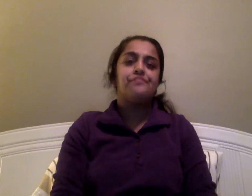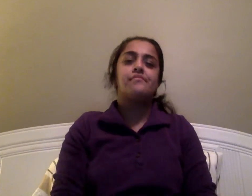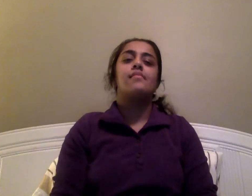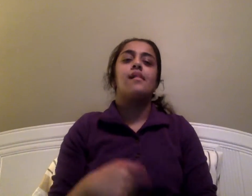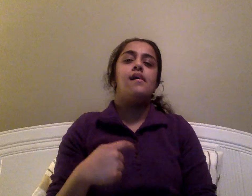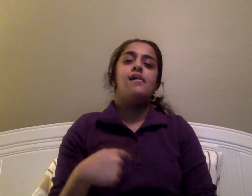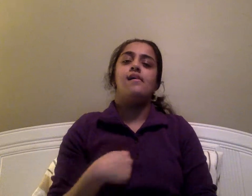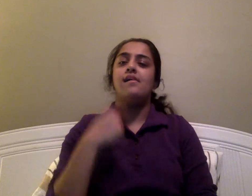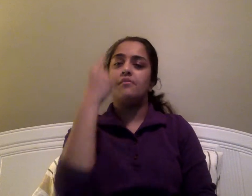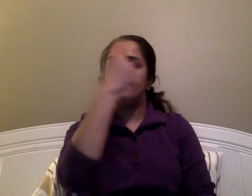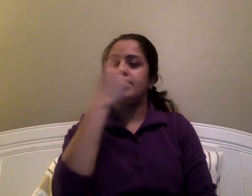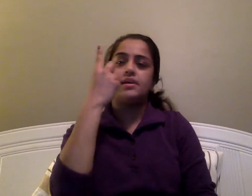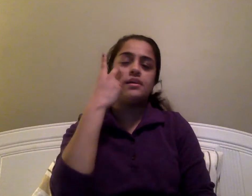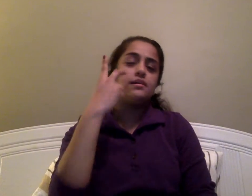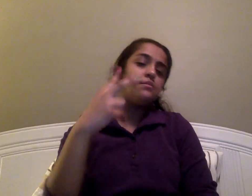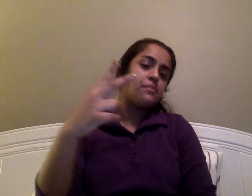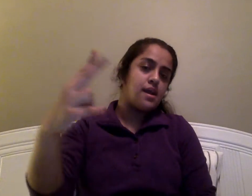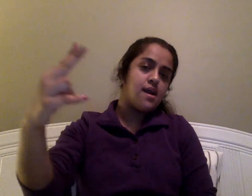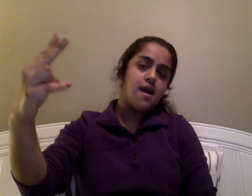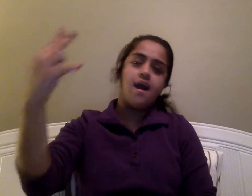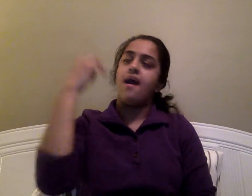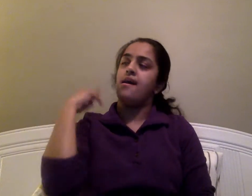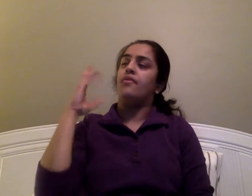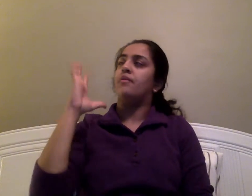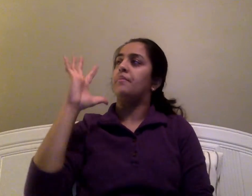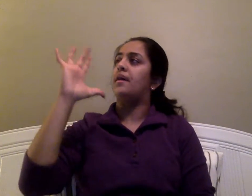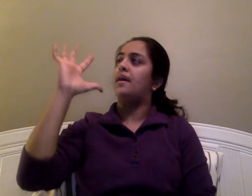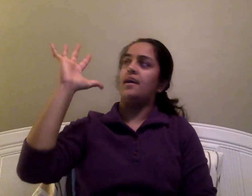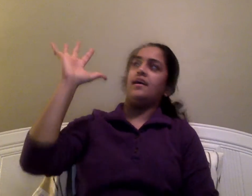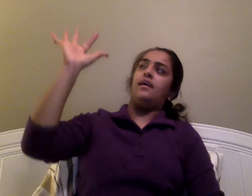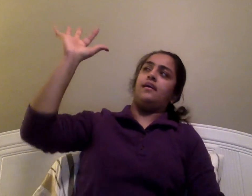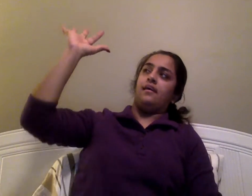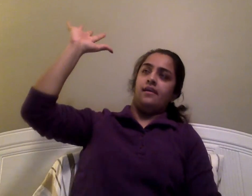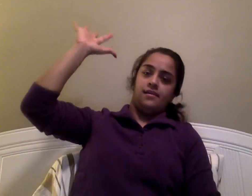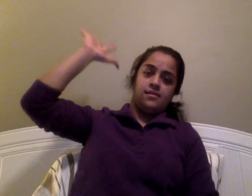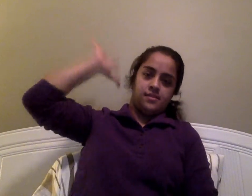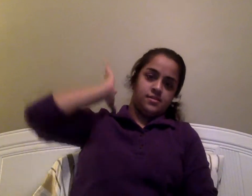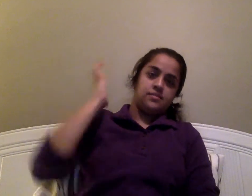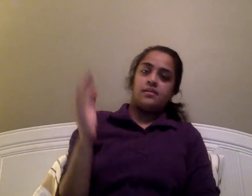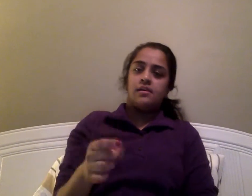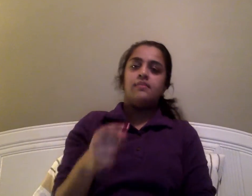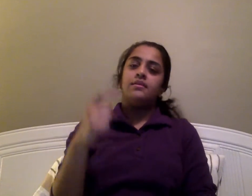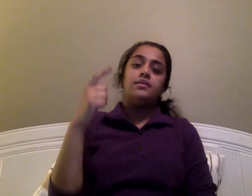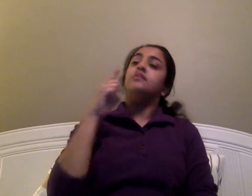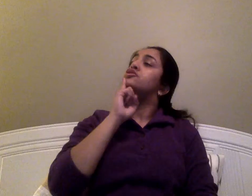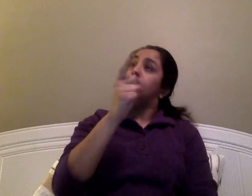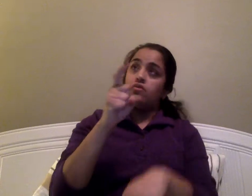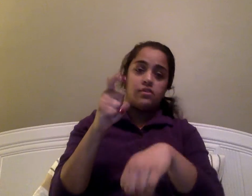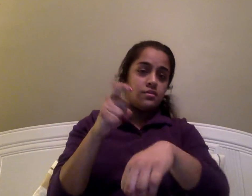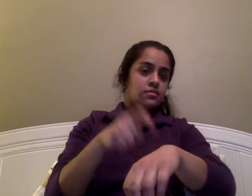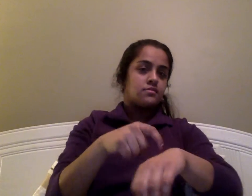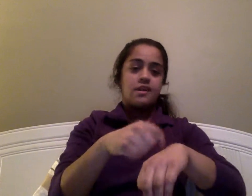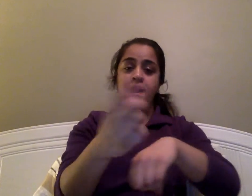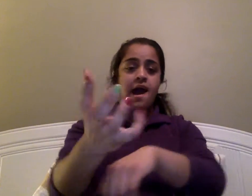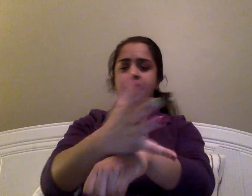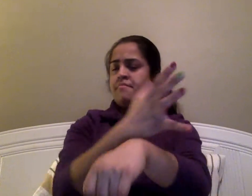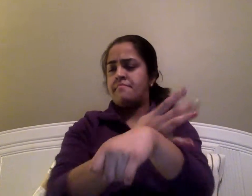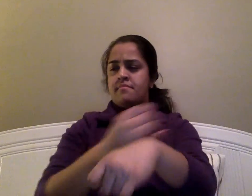I'm thinking back on the past, it's true that time is flying